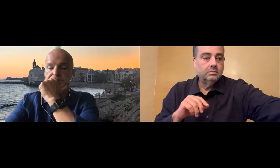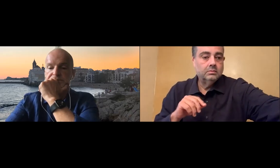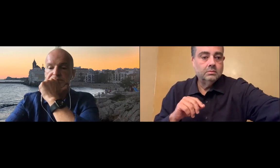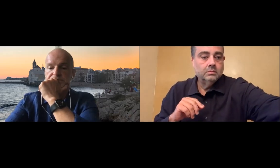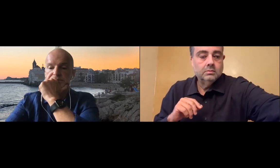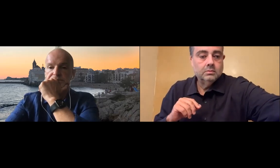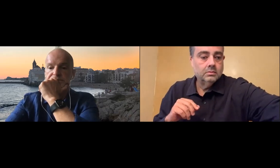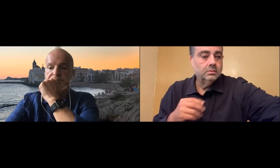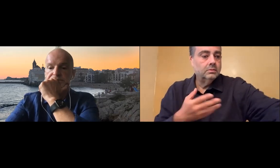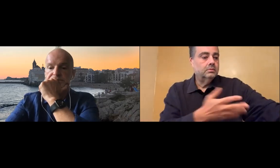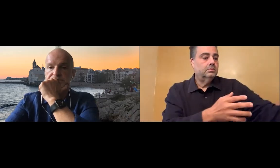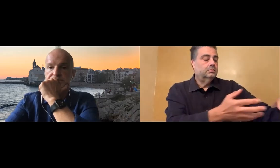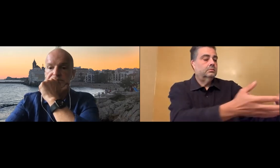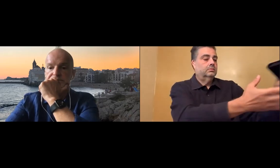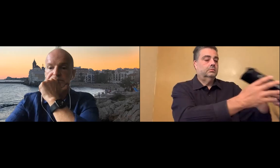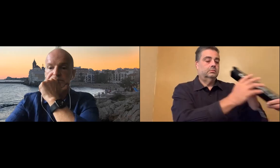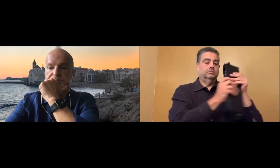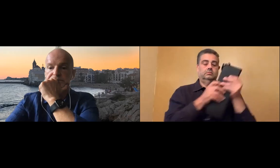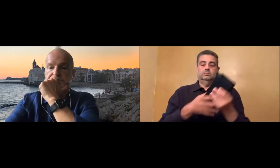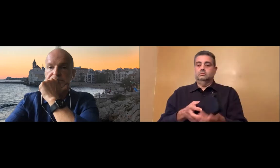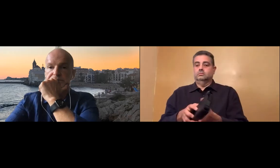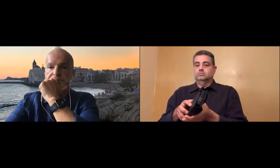refreshable braille display display.